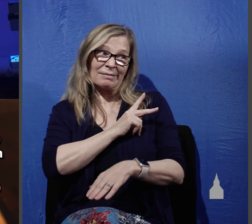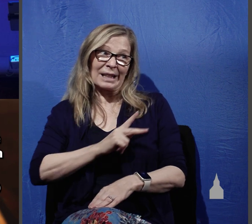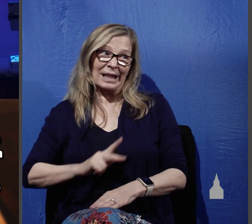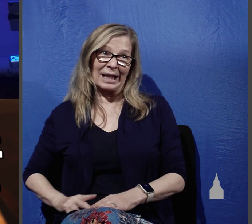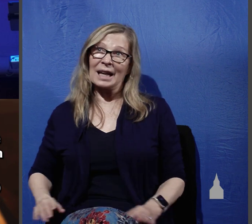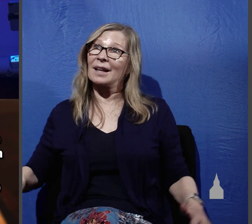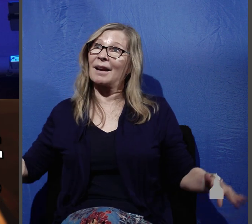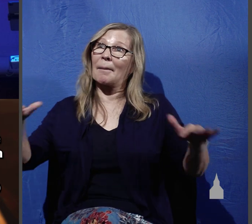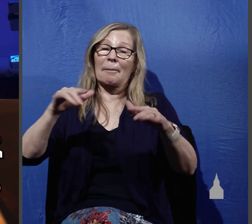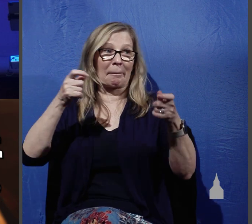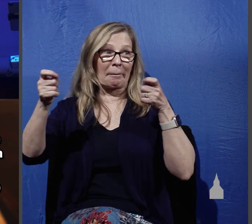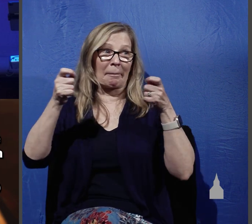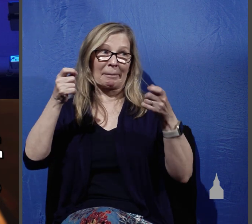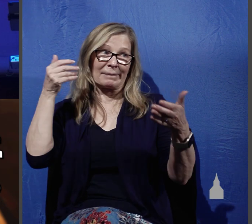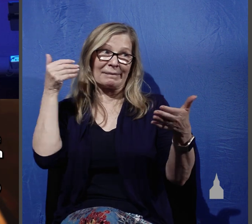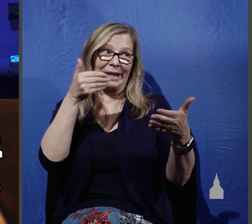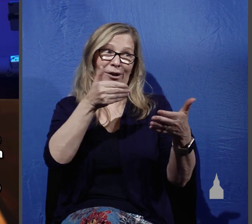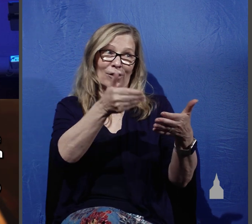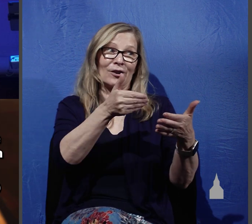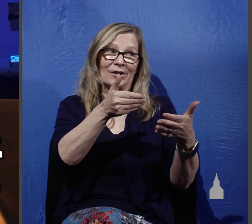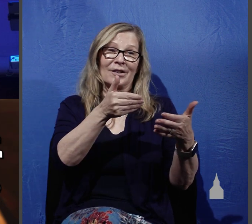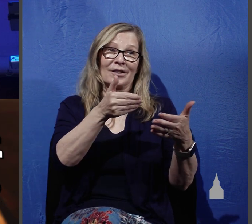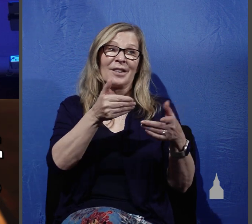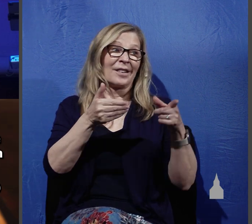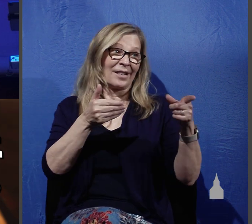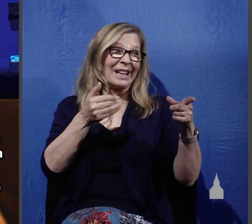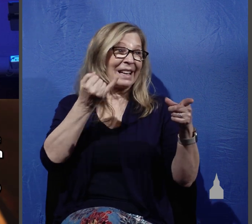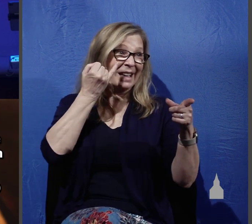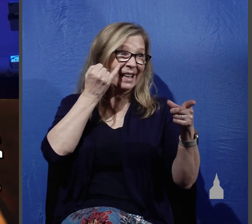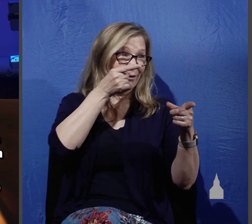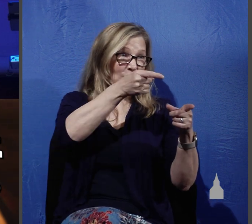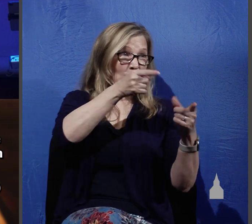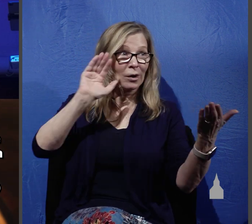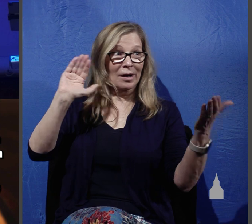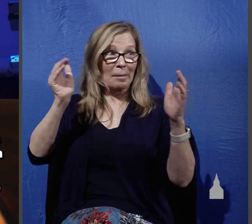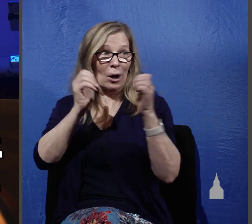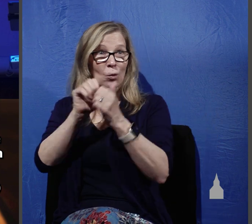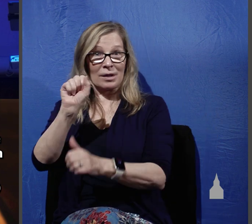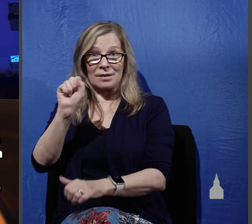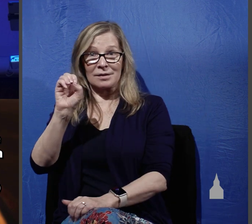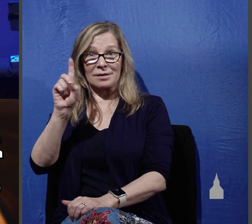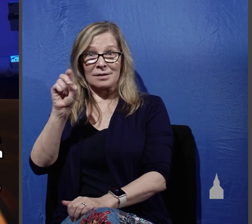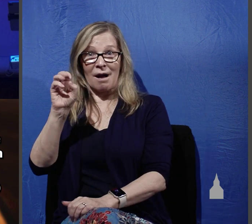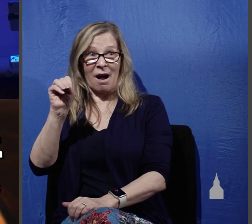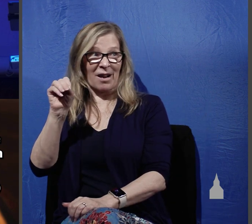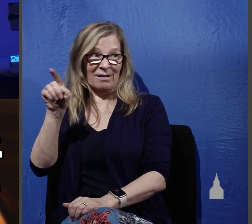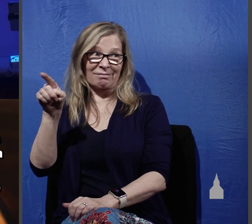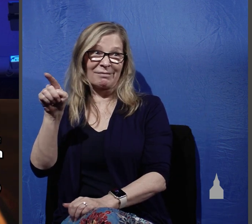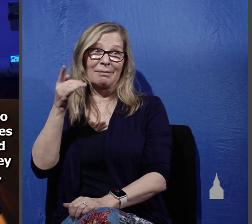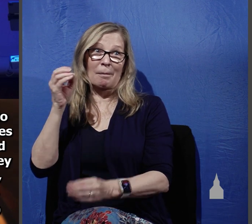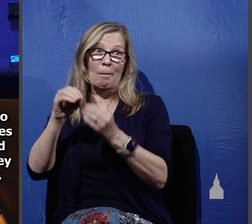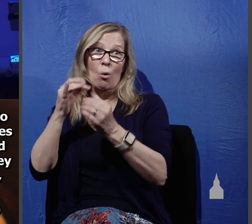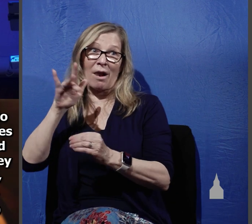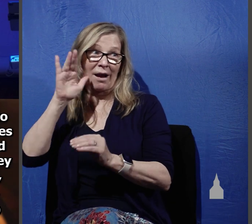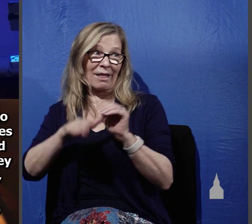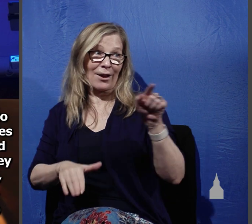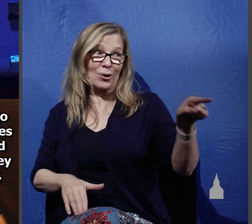I say to you, it will be more tolerable on that day for Sodom than for that city. Woe to you, Chorazin, woe to you,